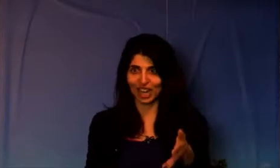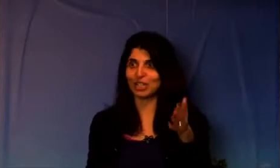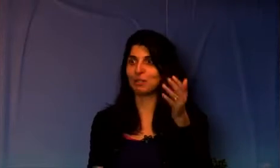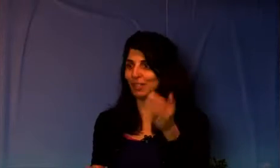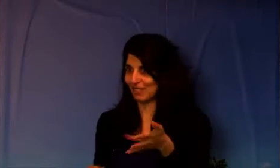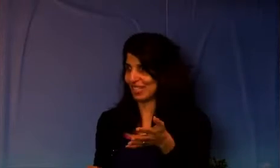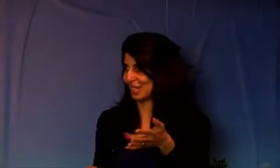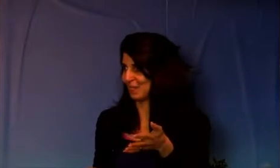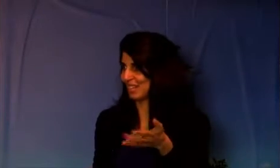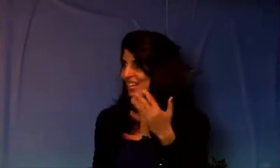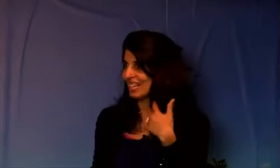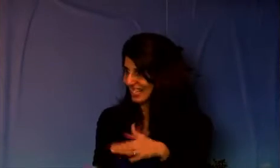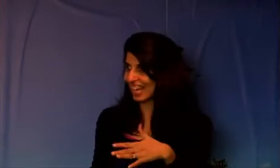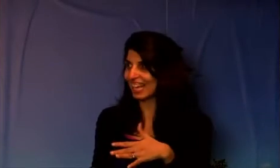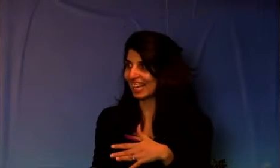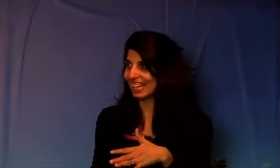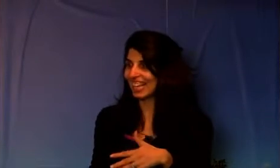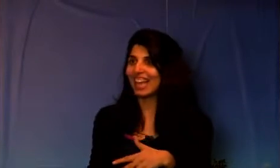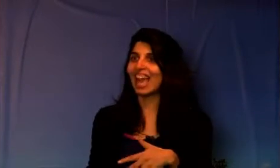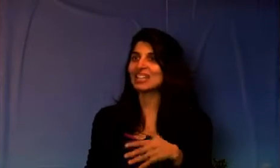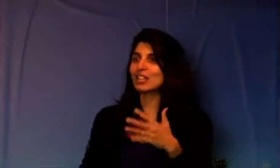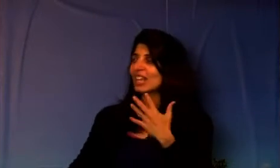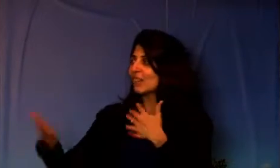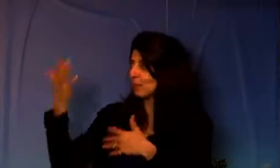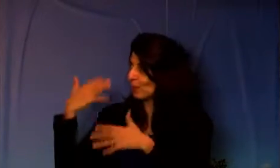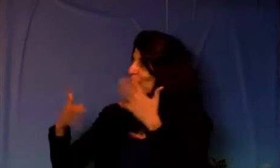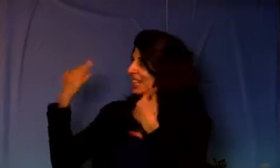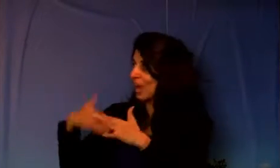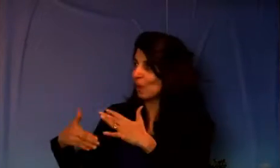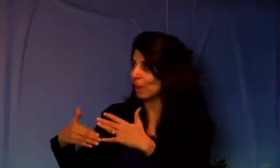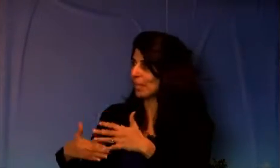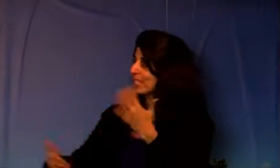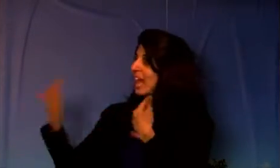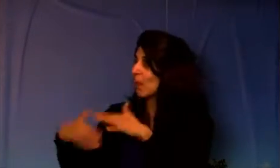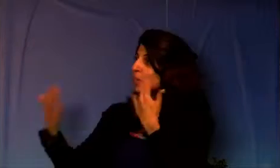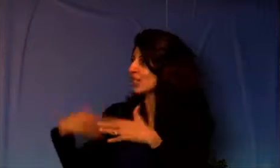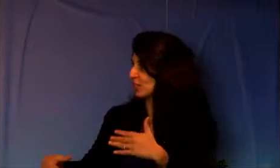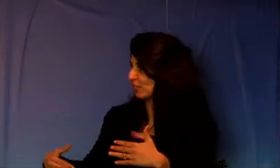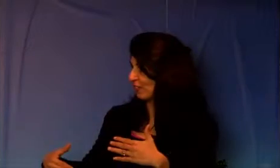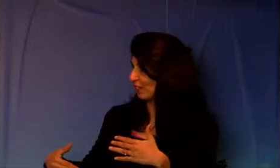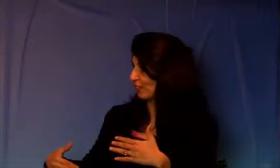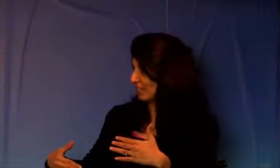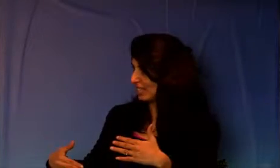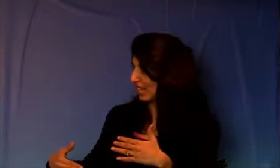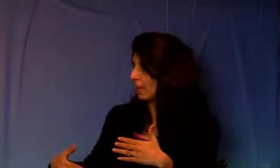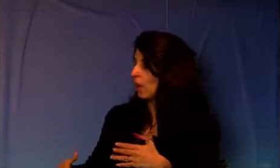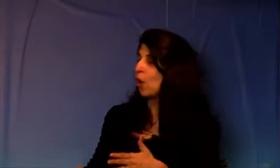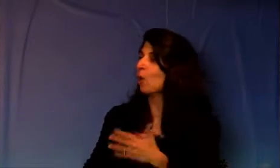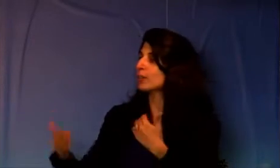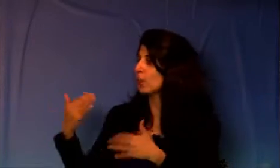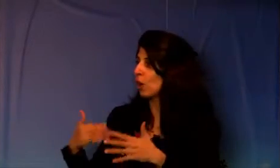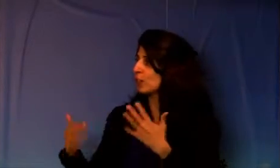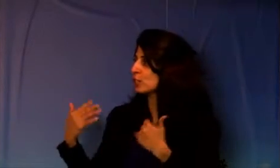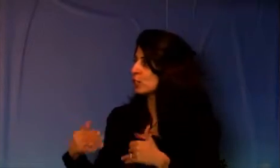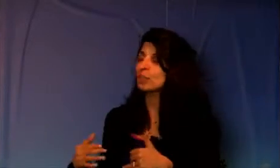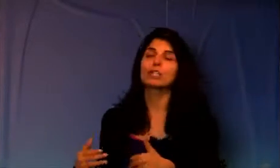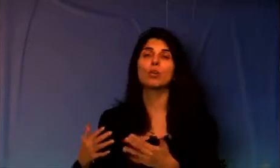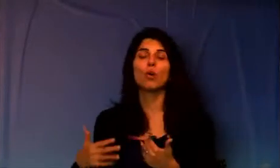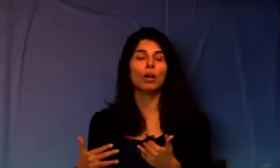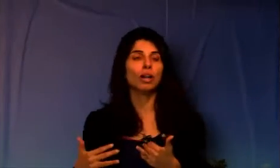change belief systems. Do get it? And so then you have to rewrite that one, because that one's not serving you. Do you get it? Or it's hard to do this, or